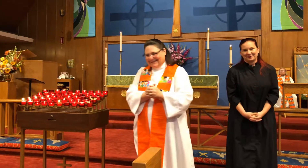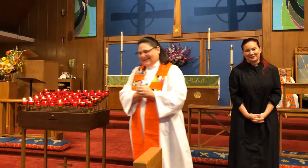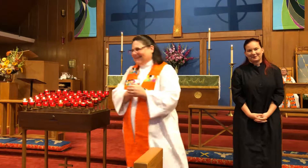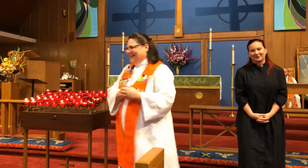much.